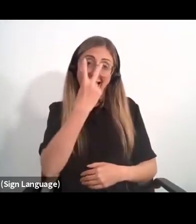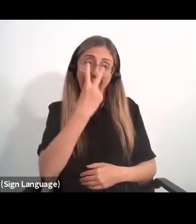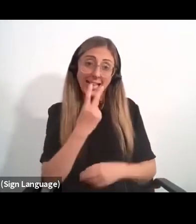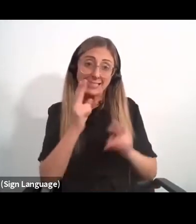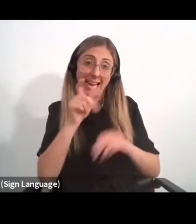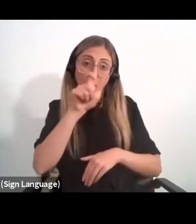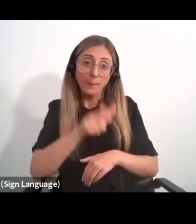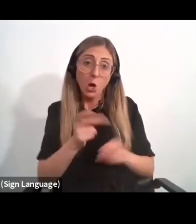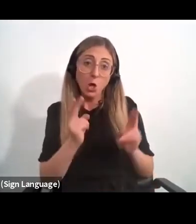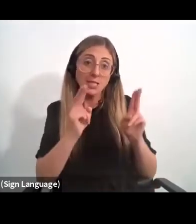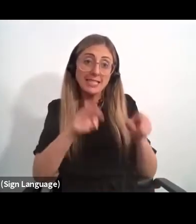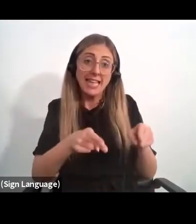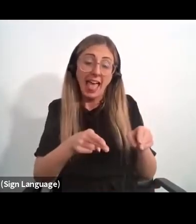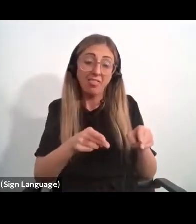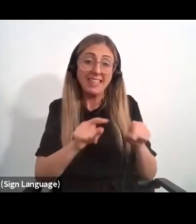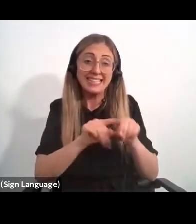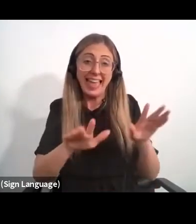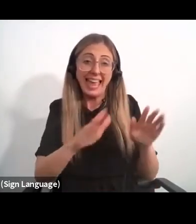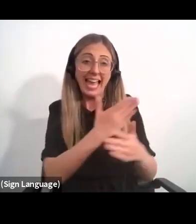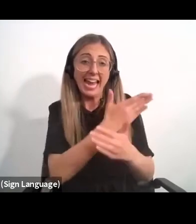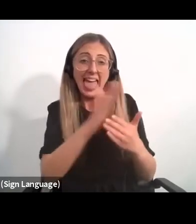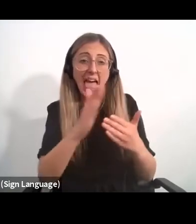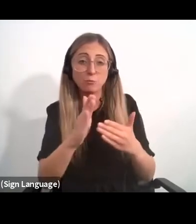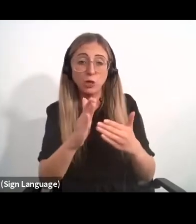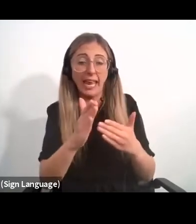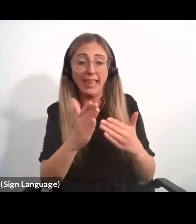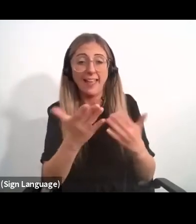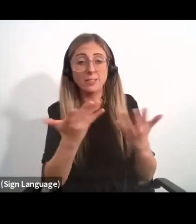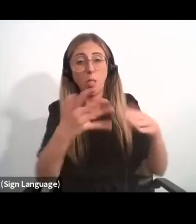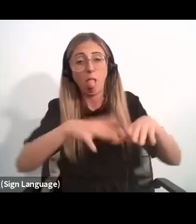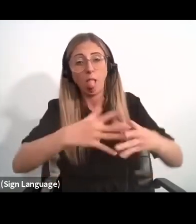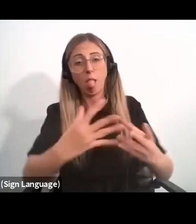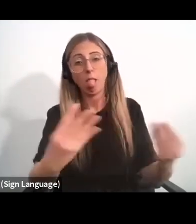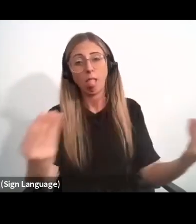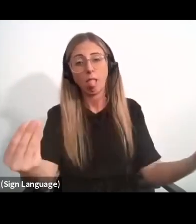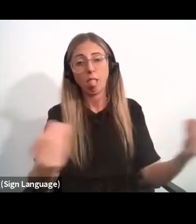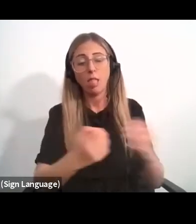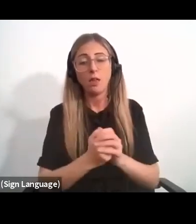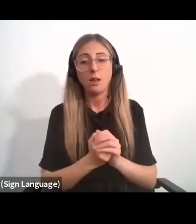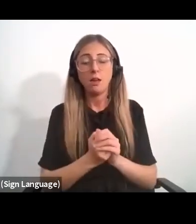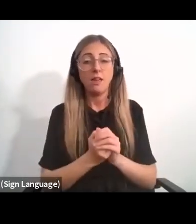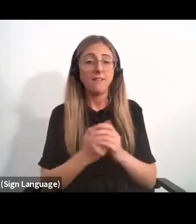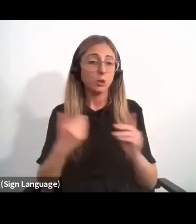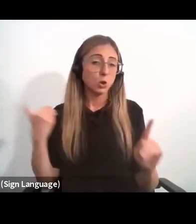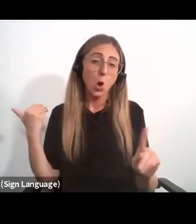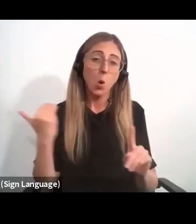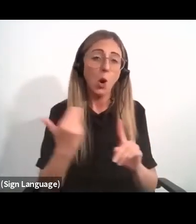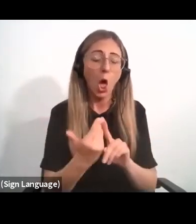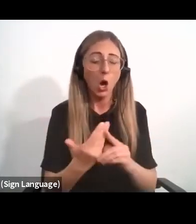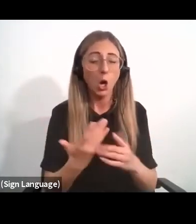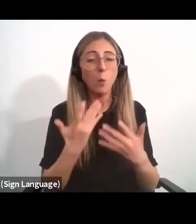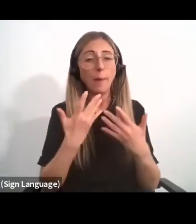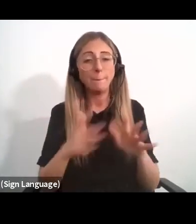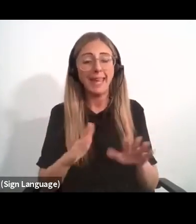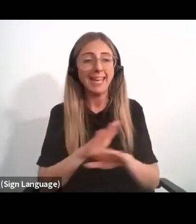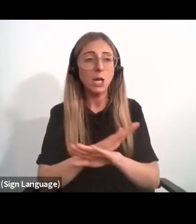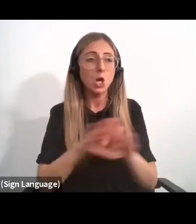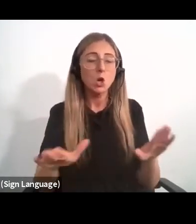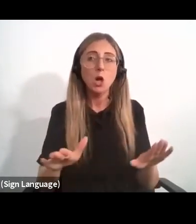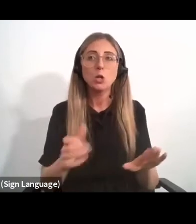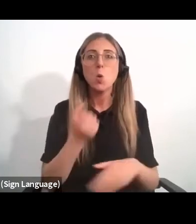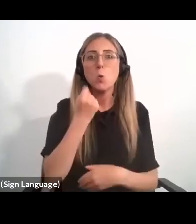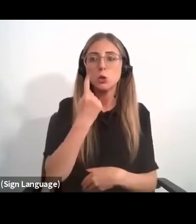death can be like a library that is burned to the ground. For too long, we have underestimated and